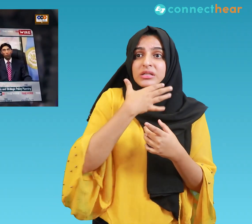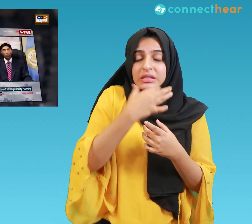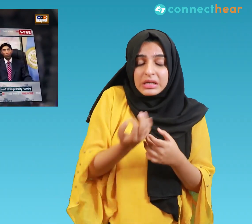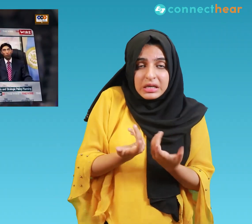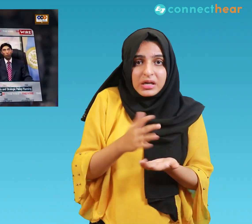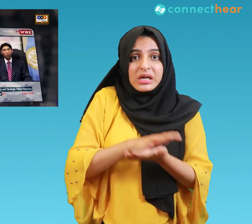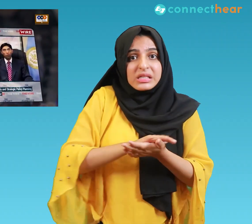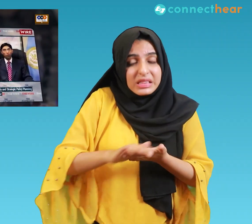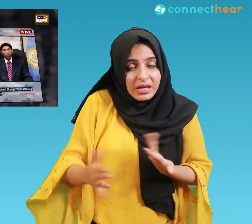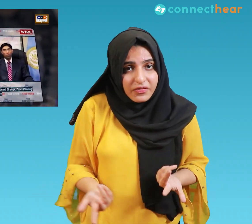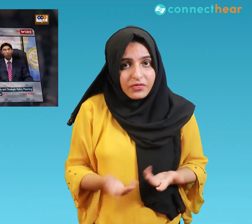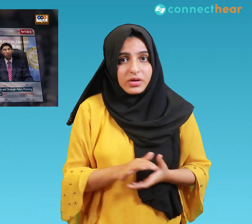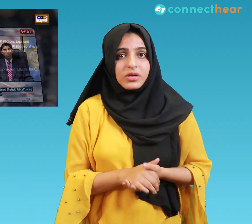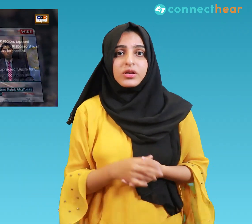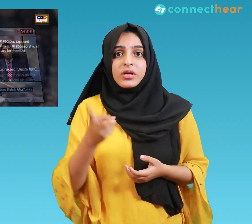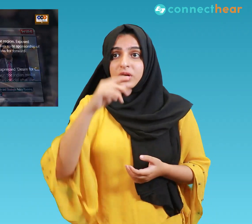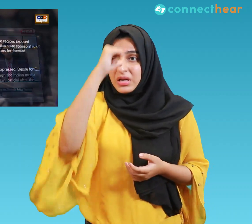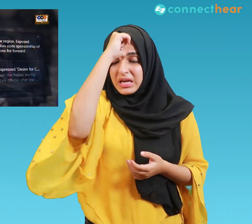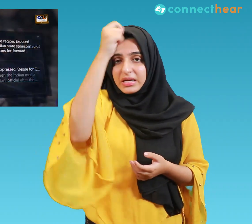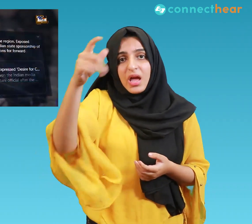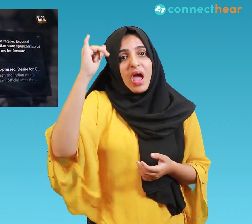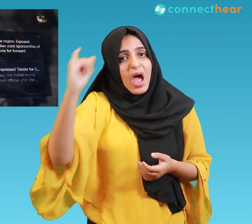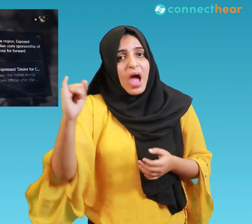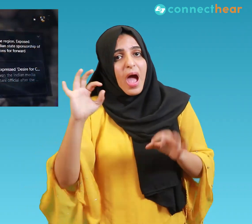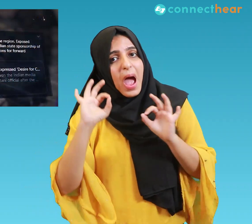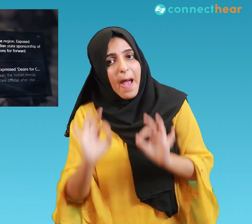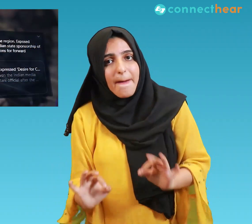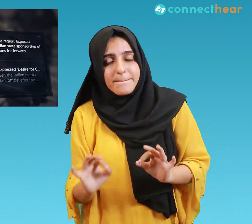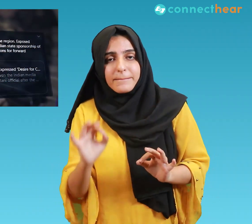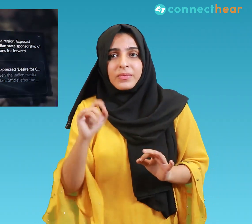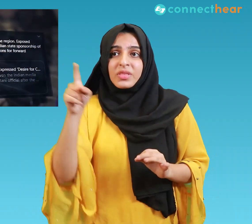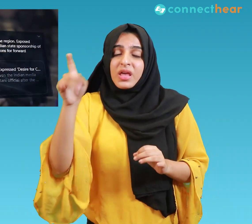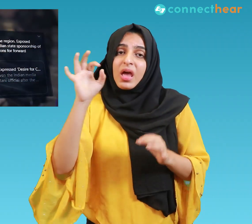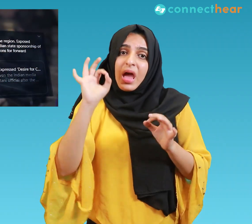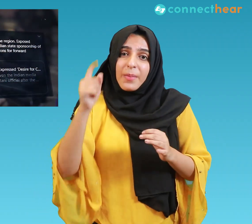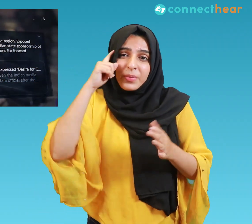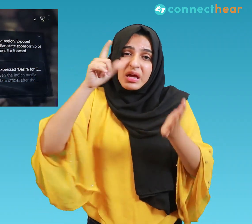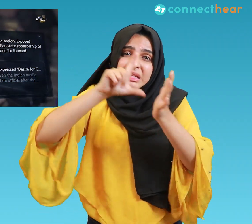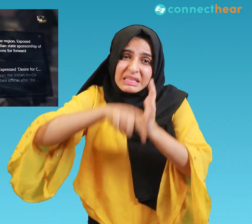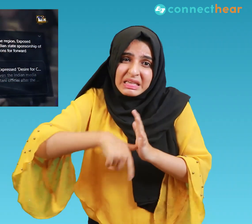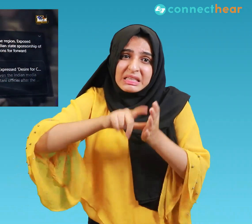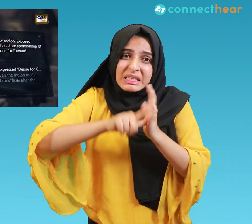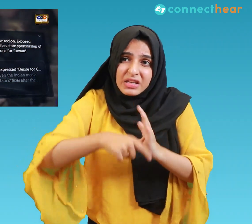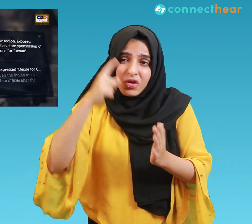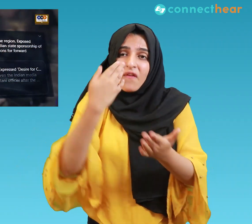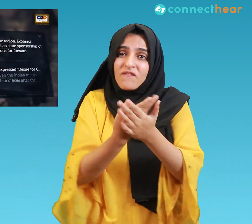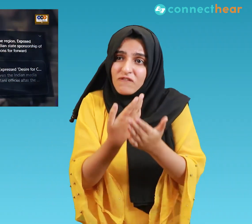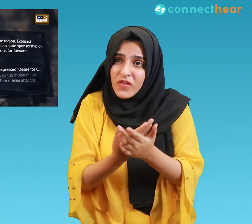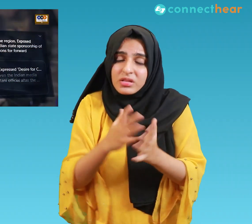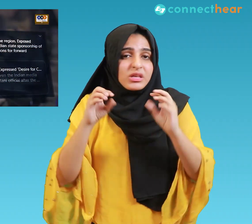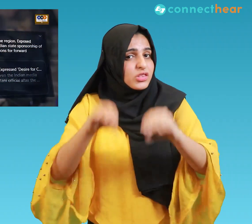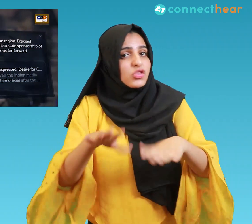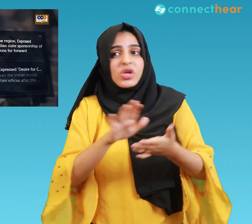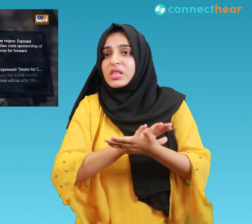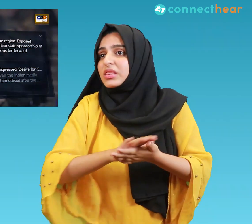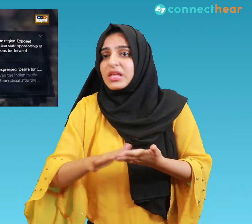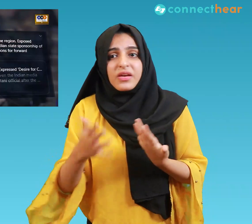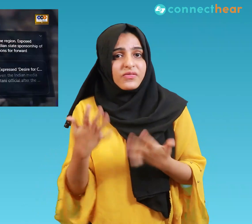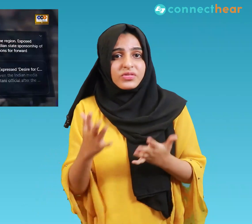squarely blamed India. He said India is deliberately delaying sending evidence and witnesses because it wants to keep the issue alive